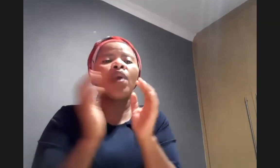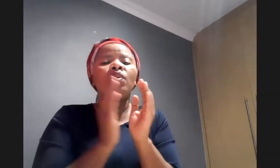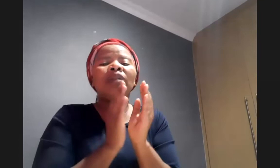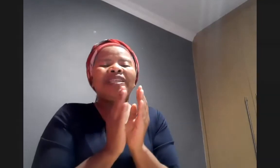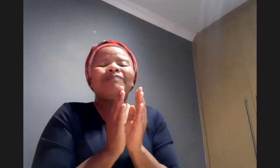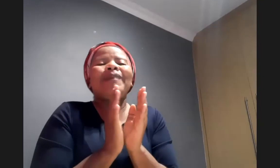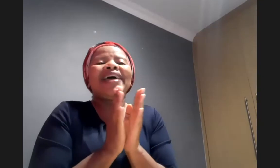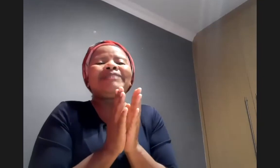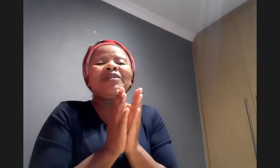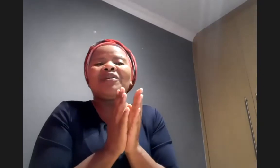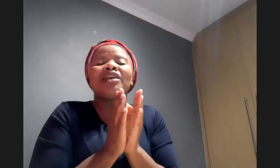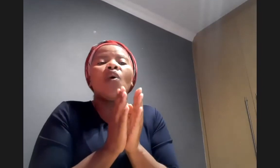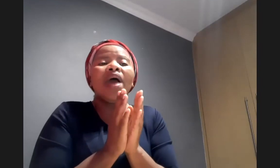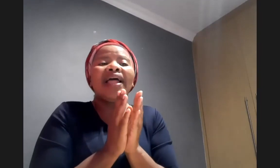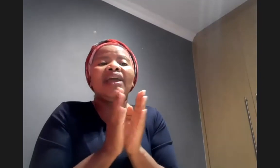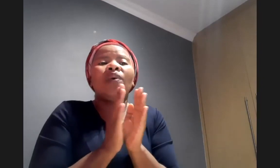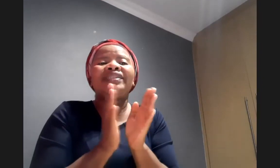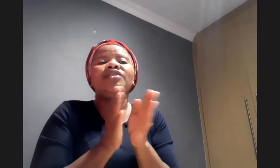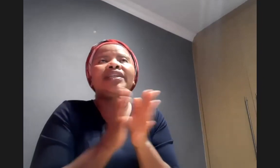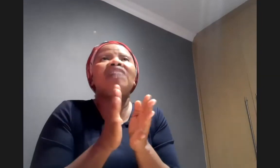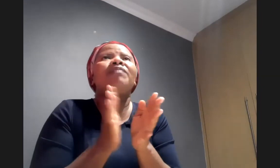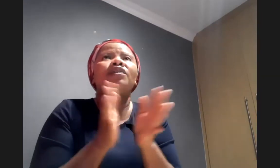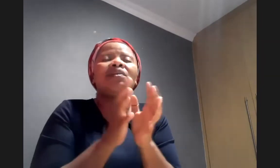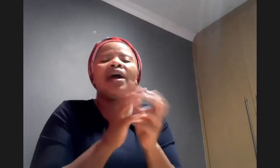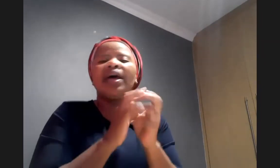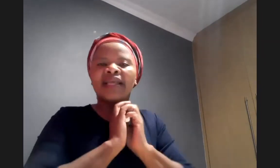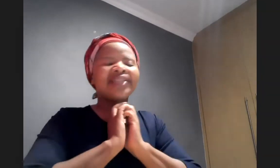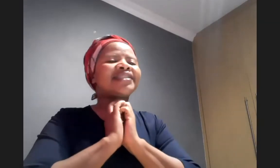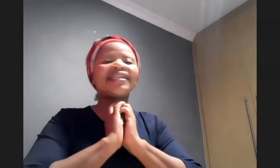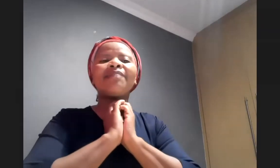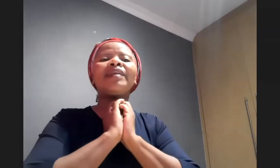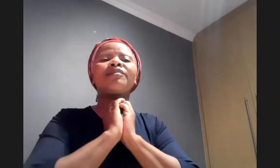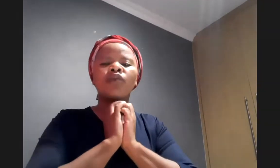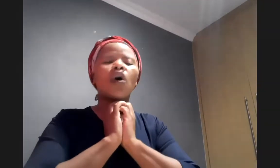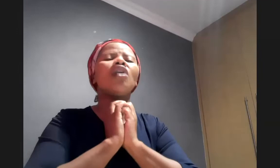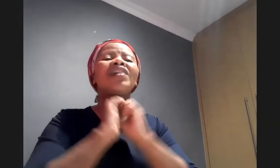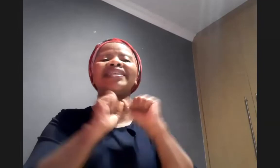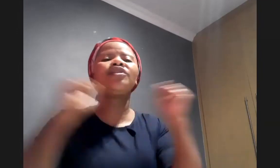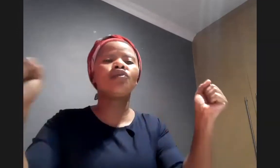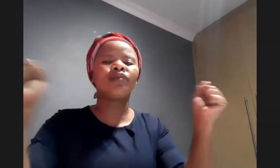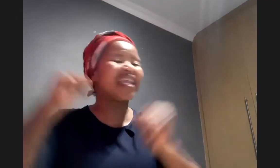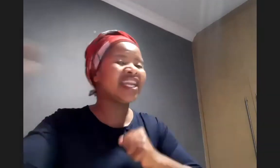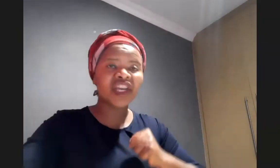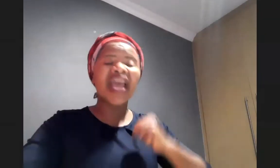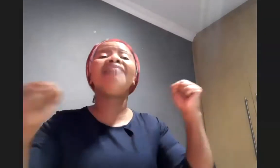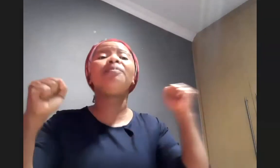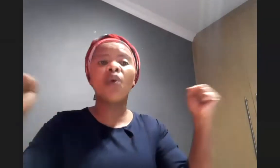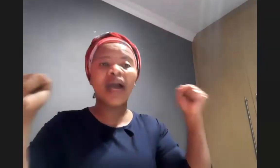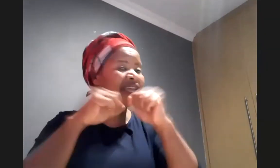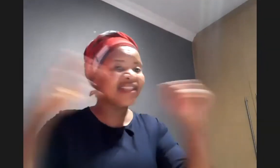we will be spared because well we did not give because there were it's just simply groups all of us in two groups the rich and the poor in